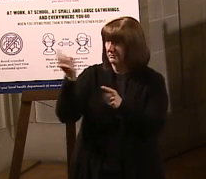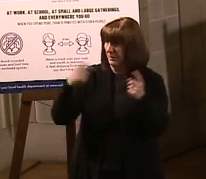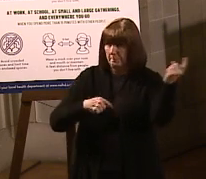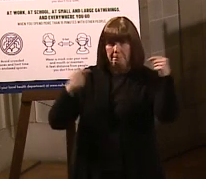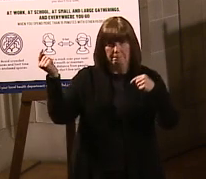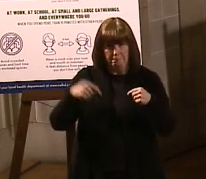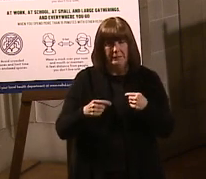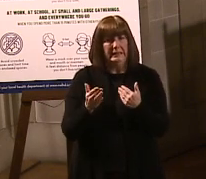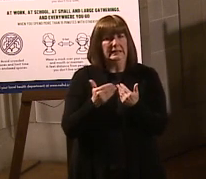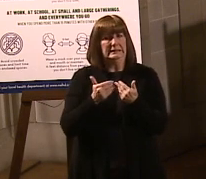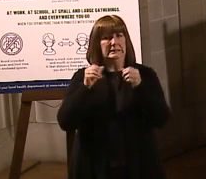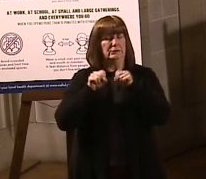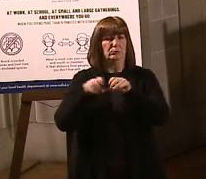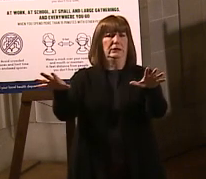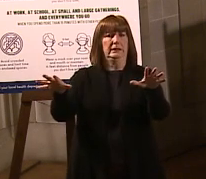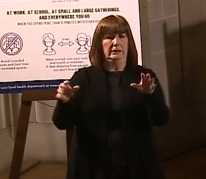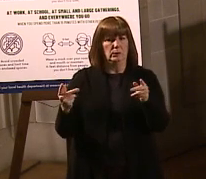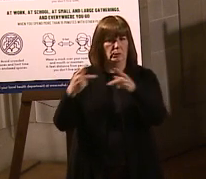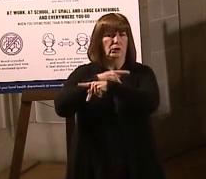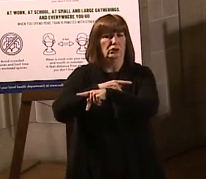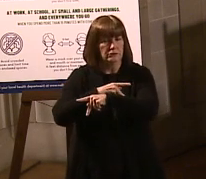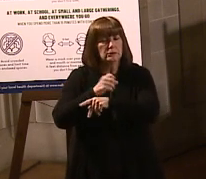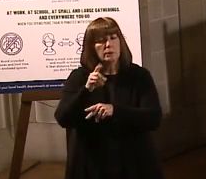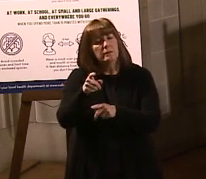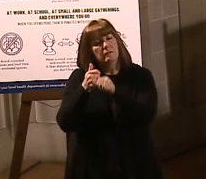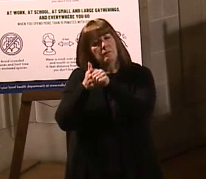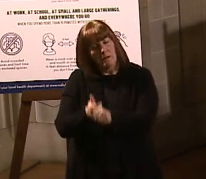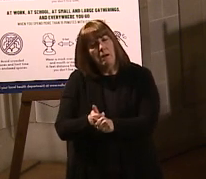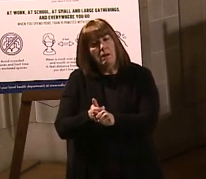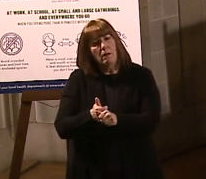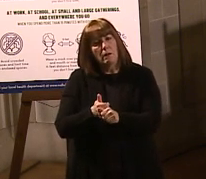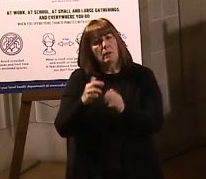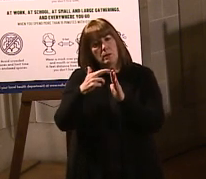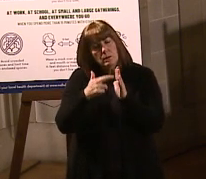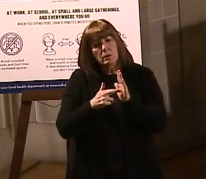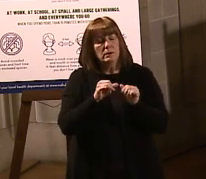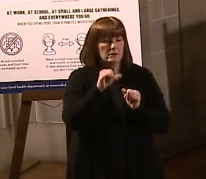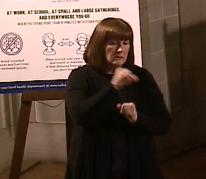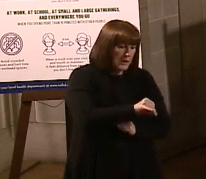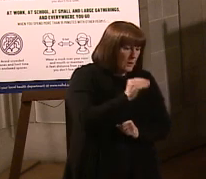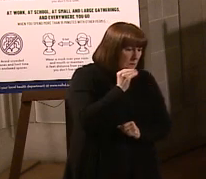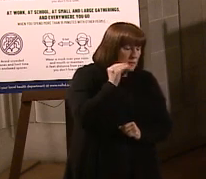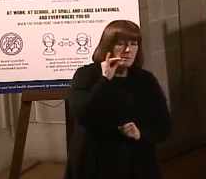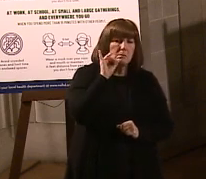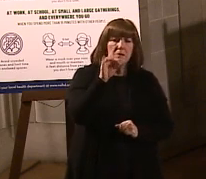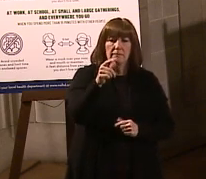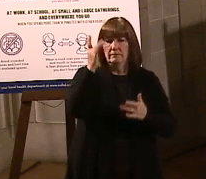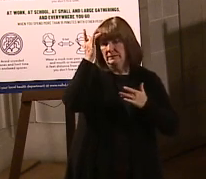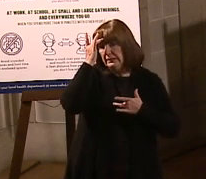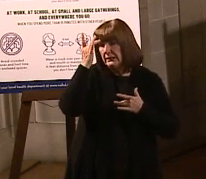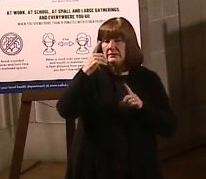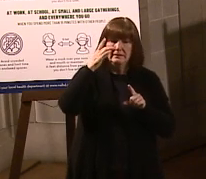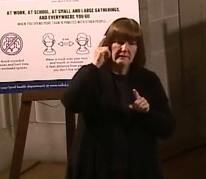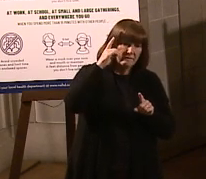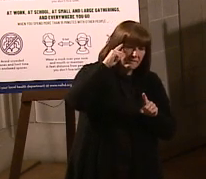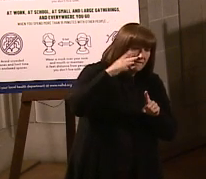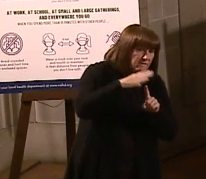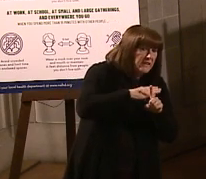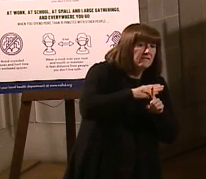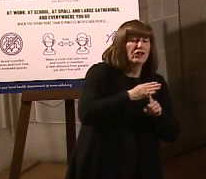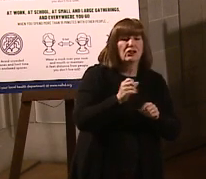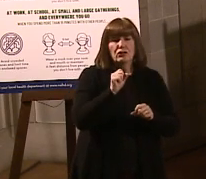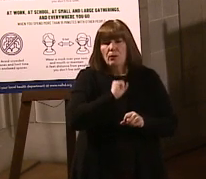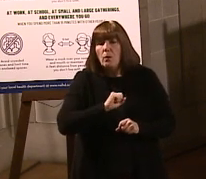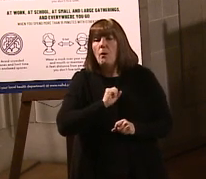more easily. So again, it's really important to follow that rule about staying home if you've got those symptoms of fever, cough, and so forth.